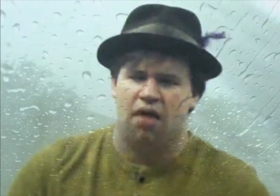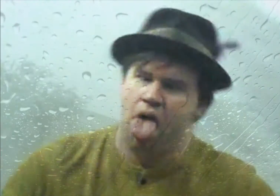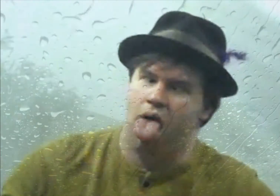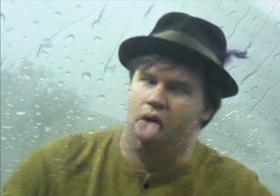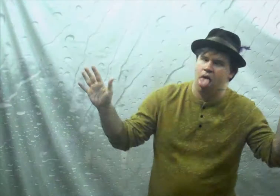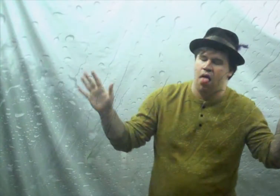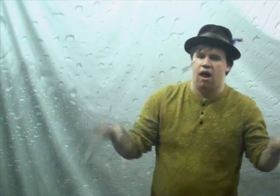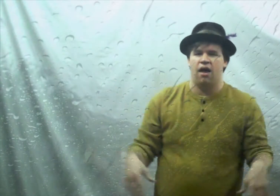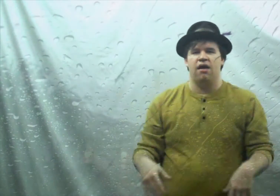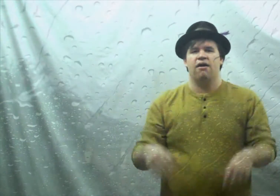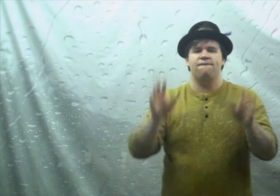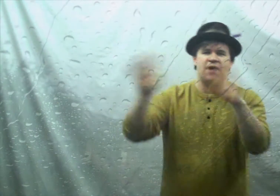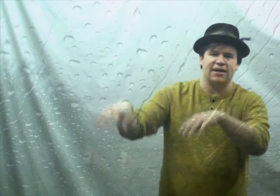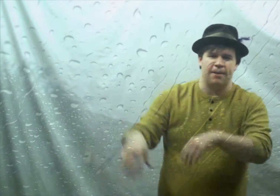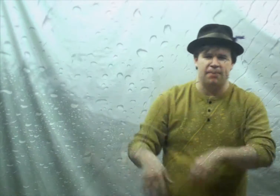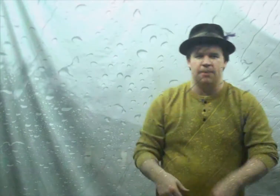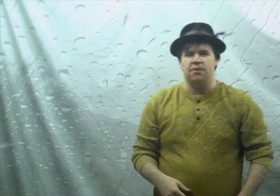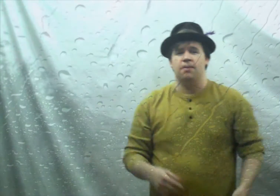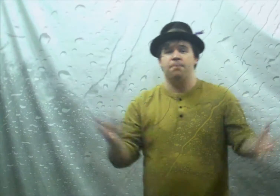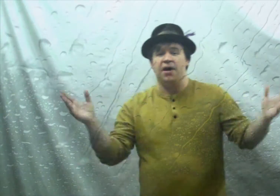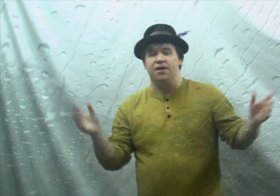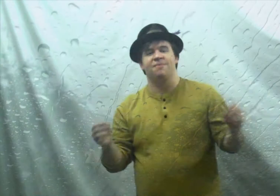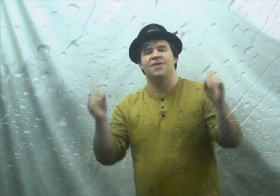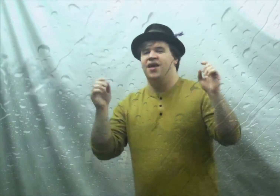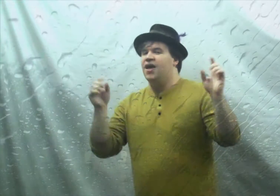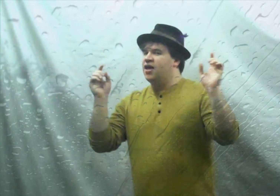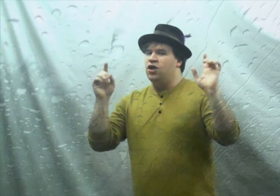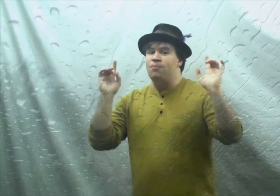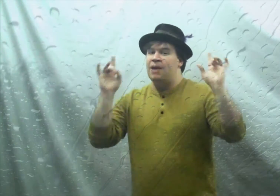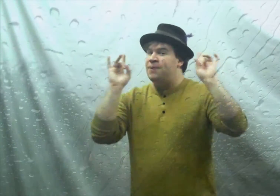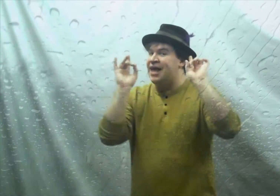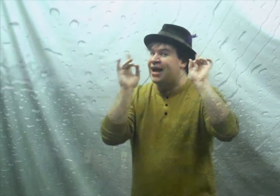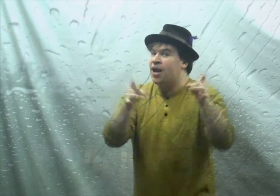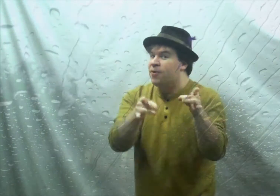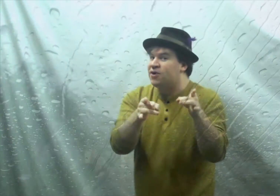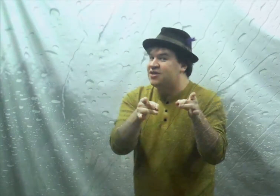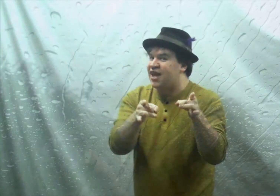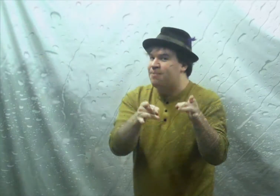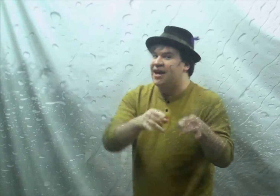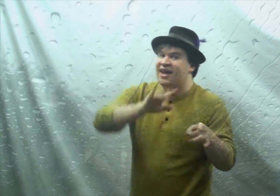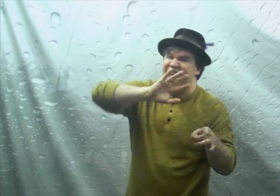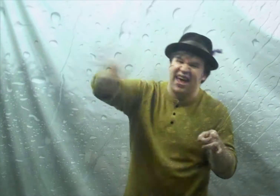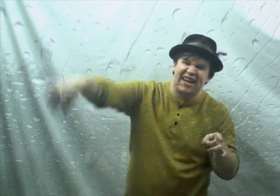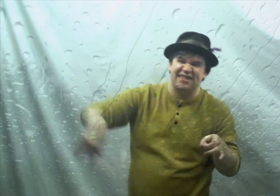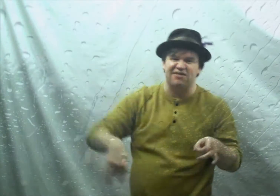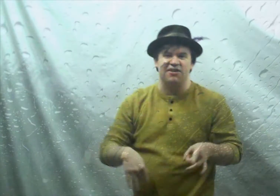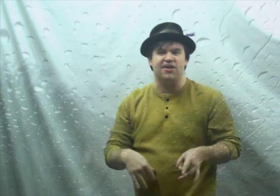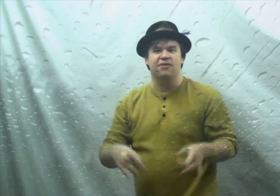but you might be that kind of person that I'm like eh screw you